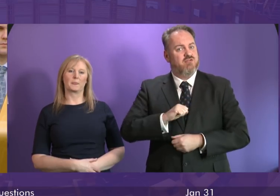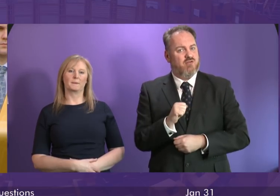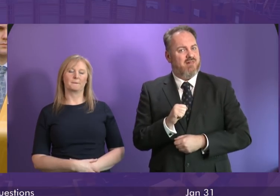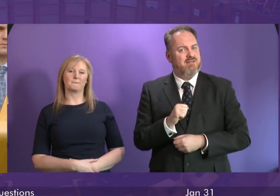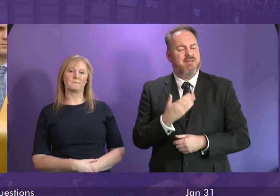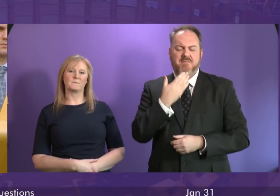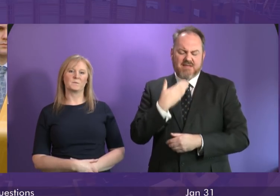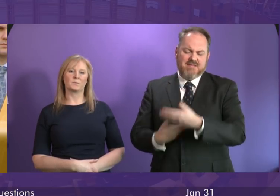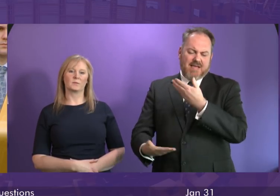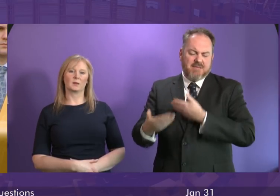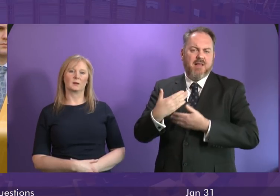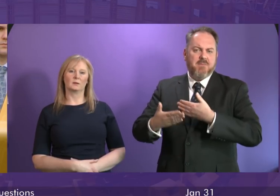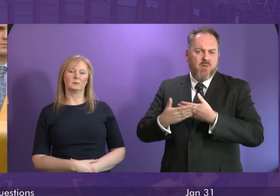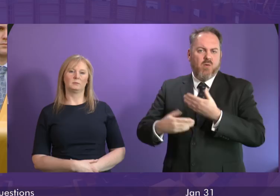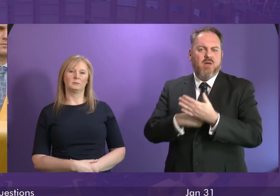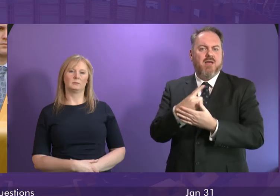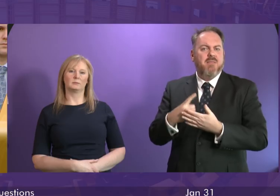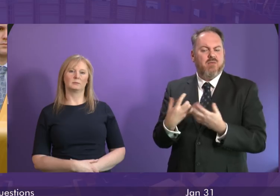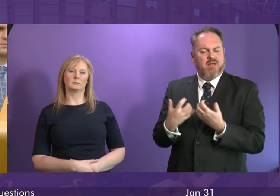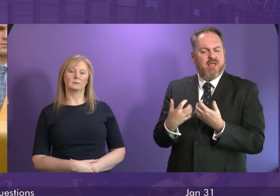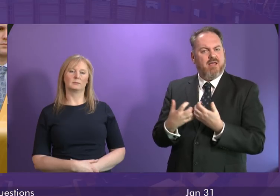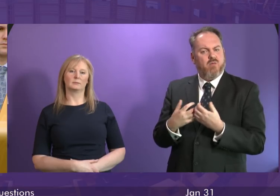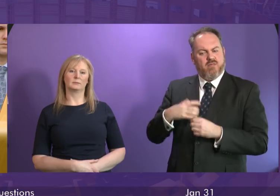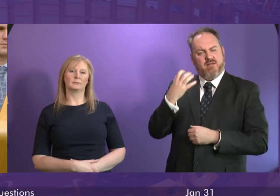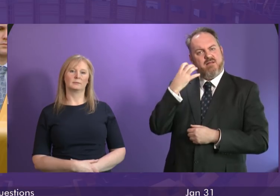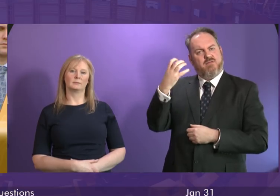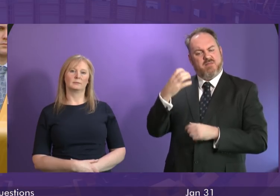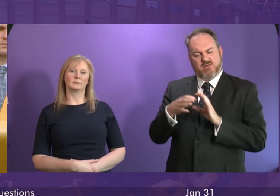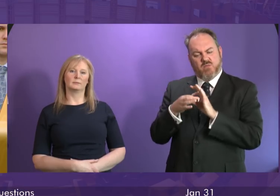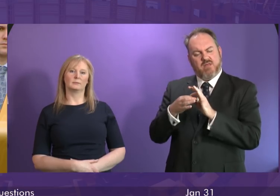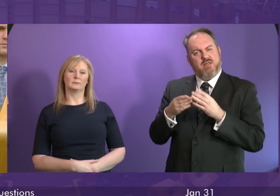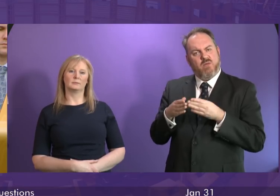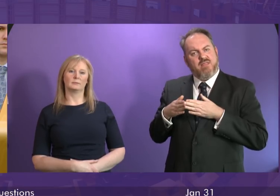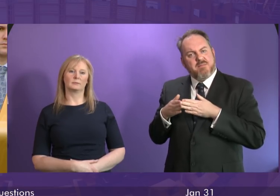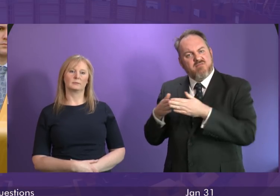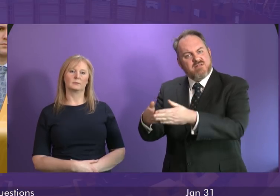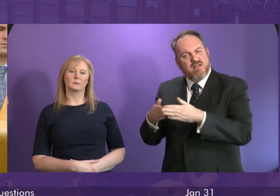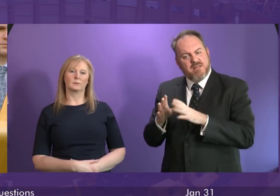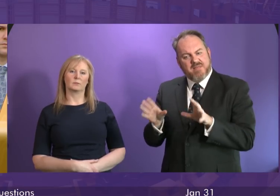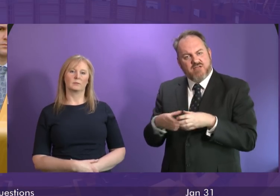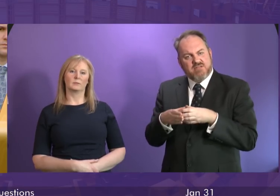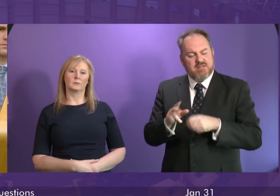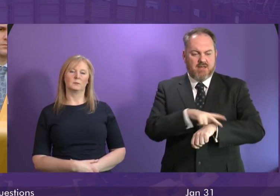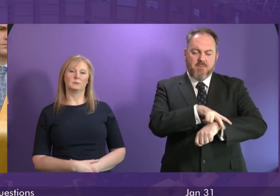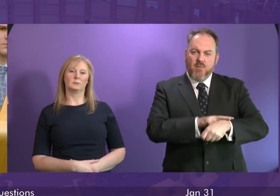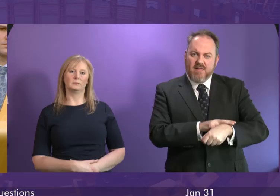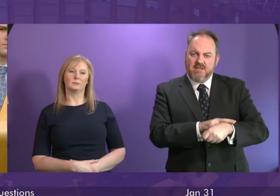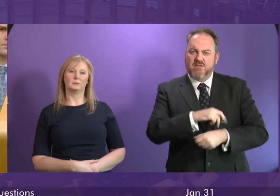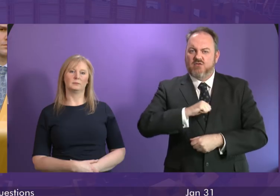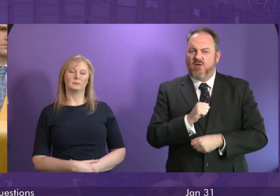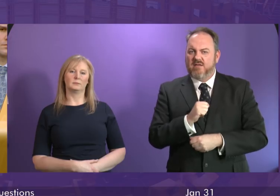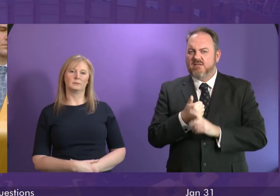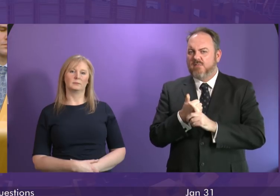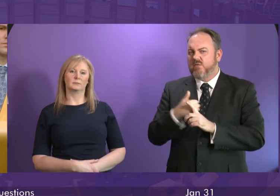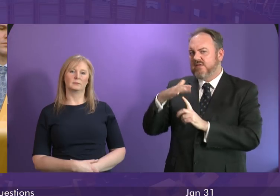go into further detail on the ongoing dialogue between the Scottish Government the Maritime and Coast Guard Agency and Police Scotland in relation to helicopter